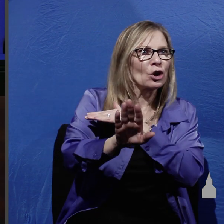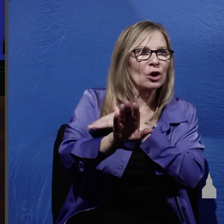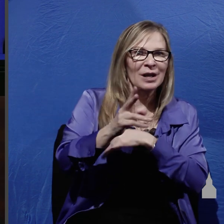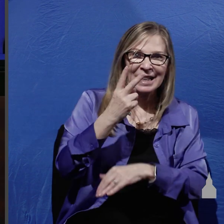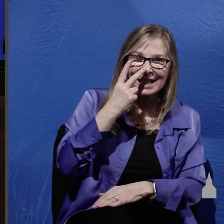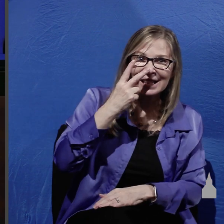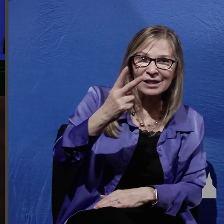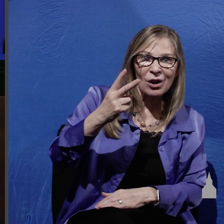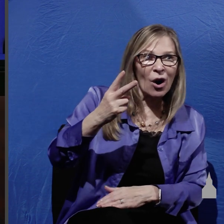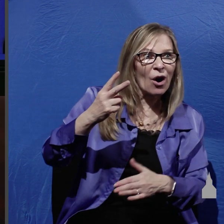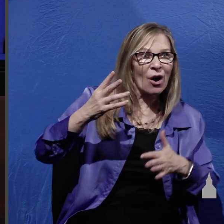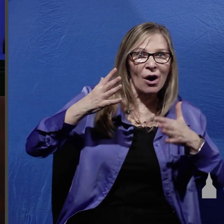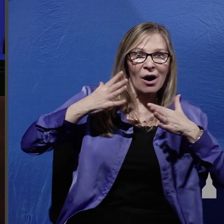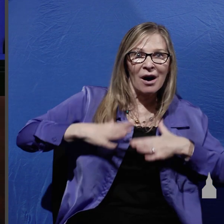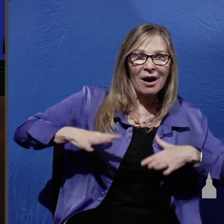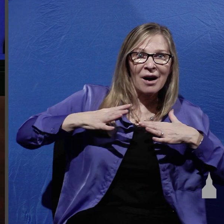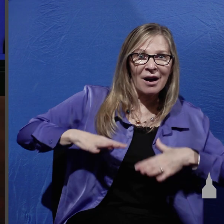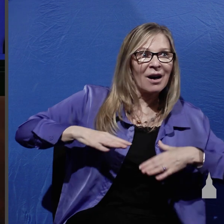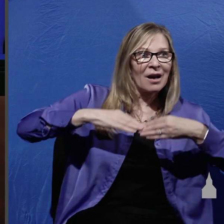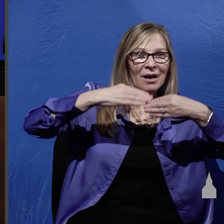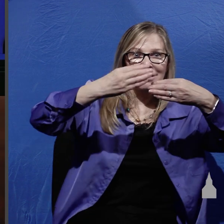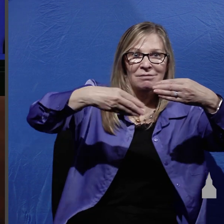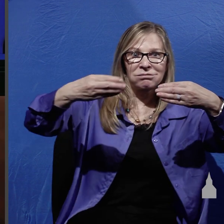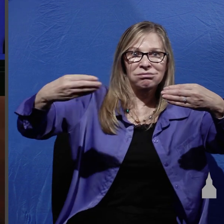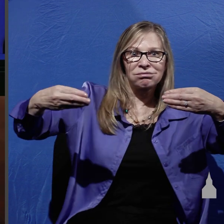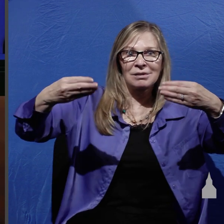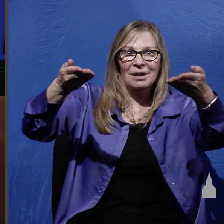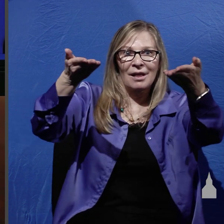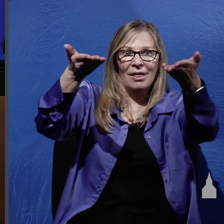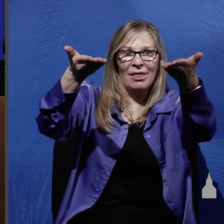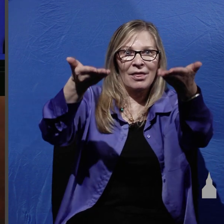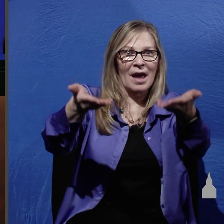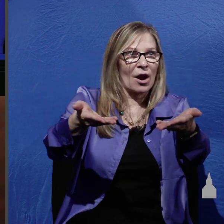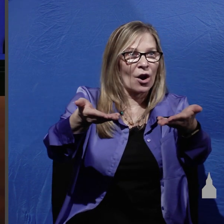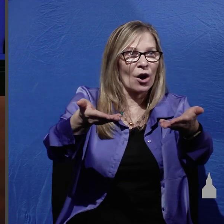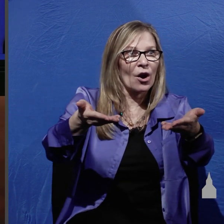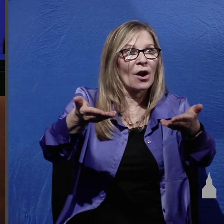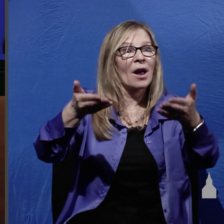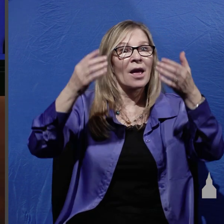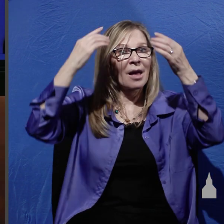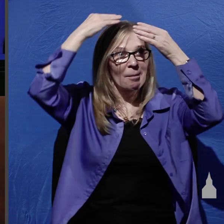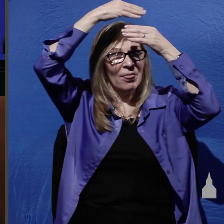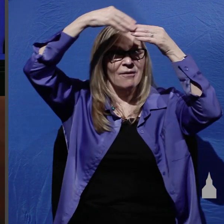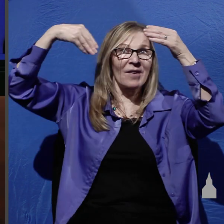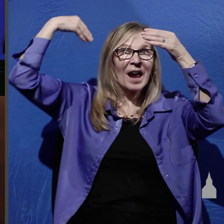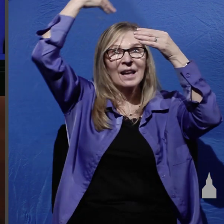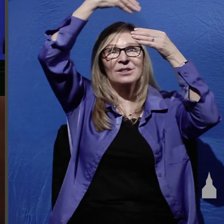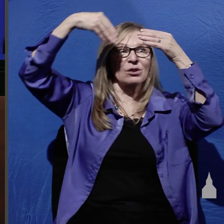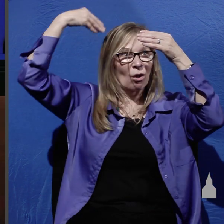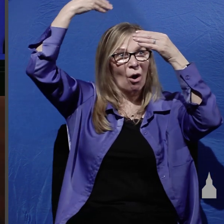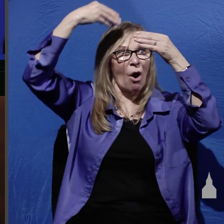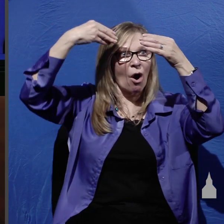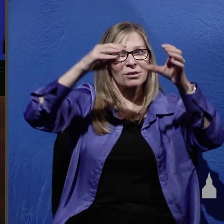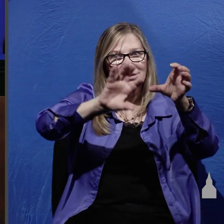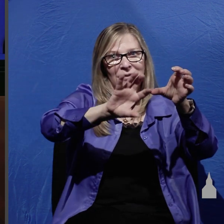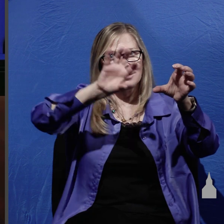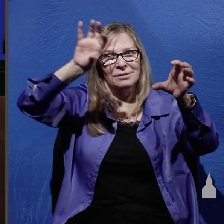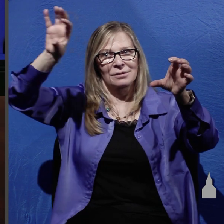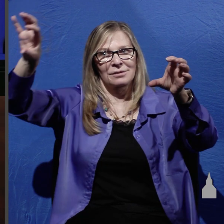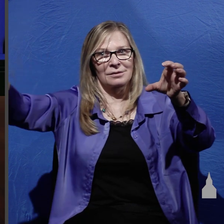linen wrappings lying there and the face cloth which had been on his head not lying with the linen wrappings but rolled up in a place by itself now